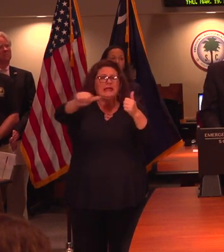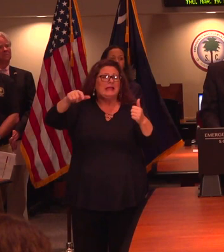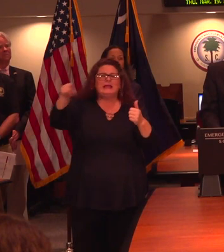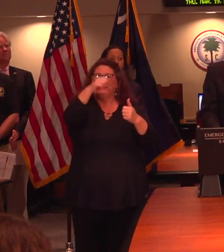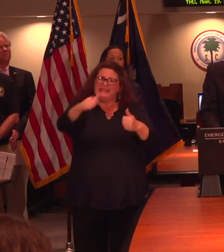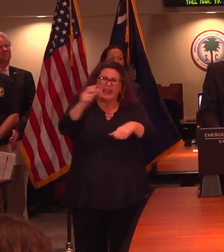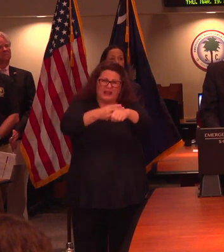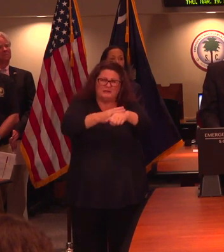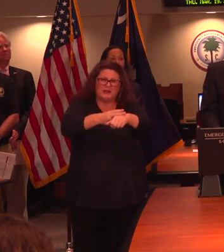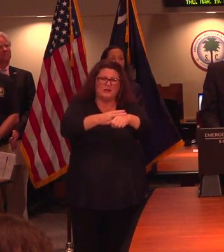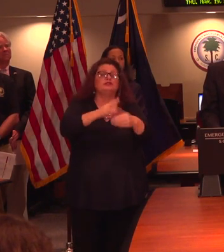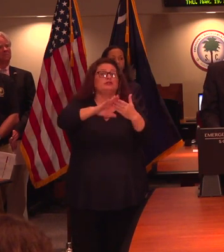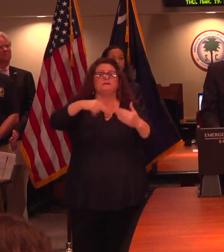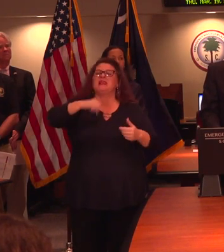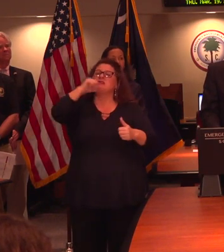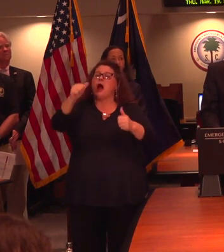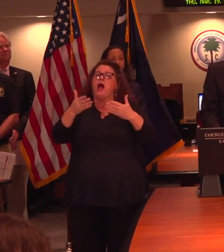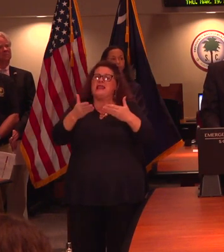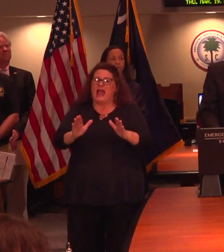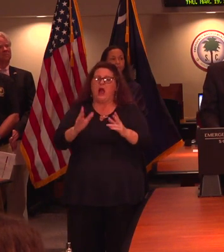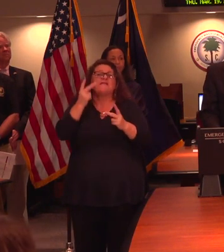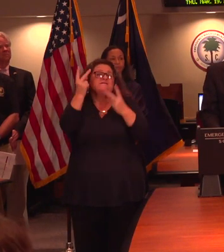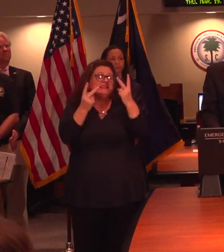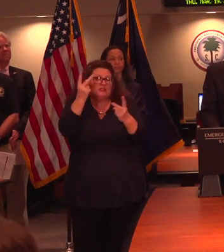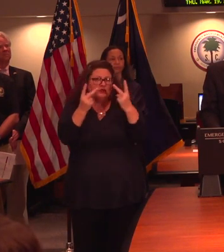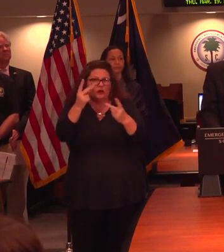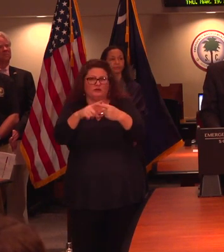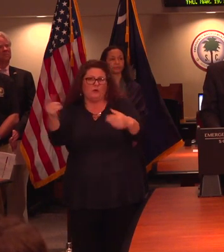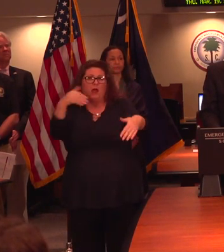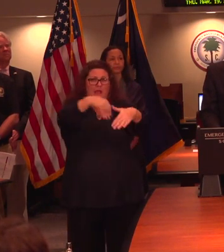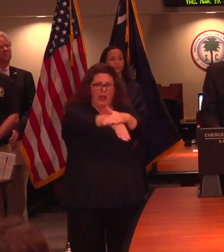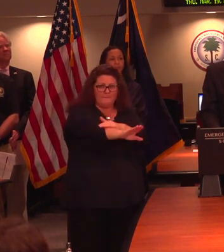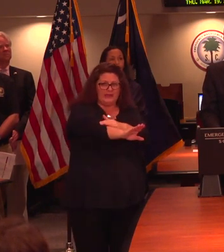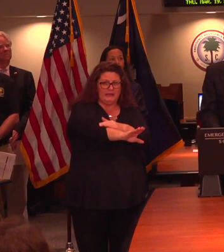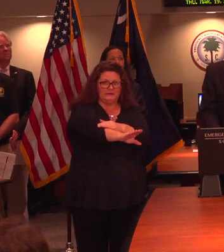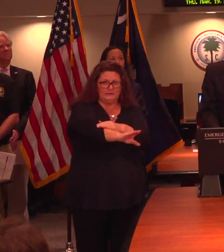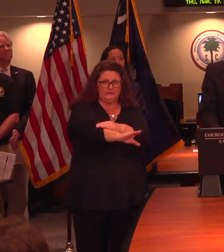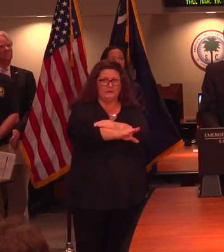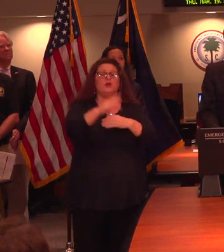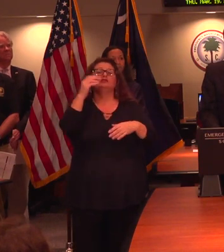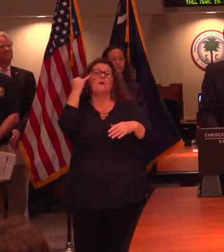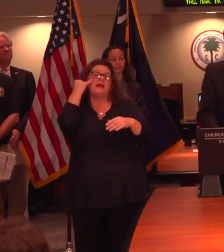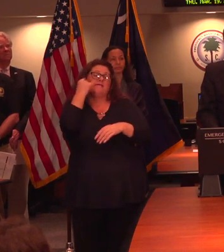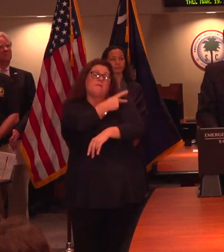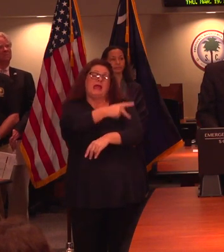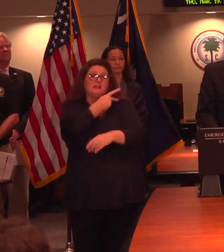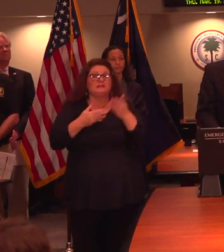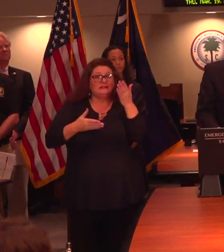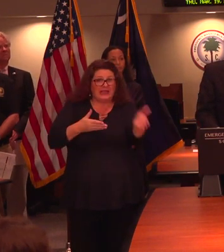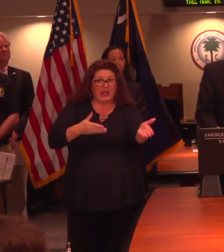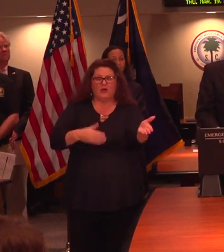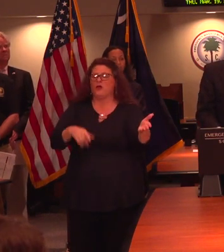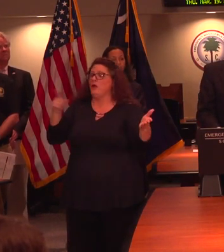now, restrict visitation to patients with the accept of end-of-life situations. Why is that? That